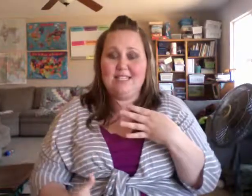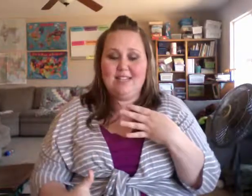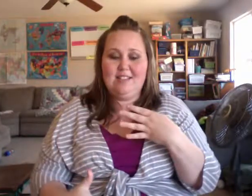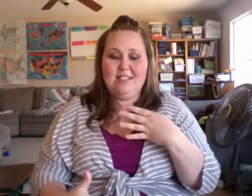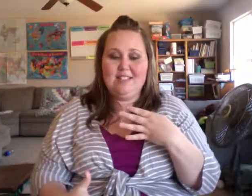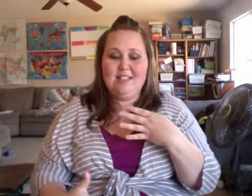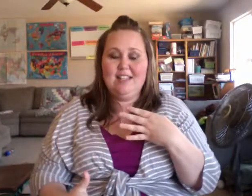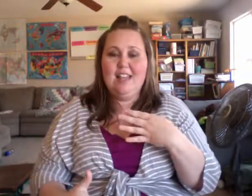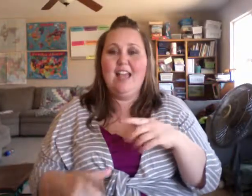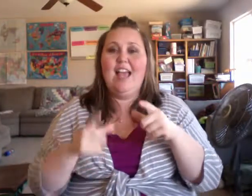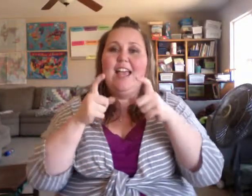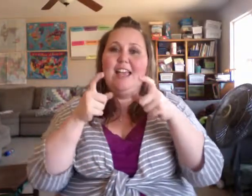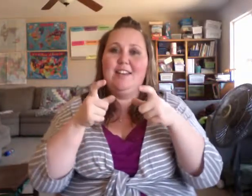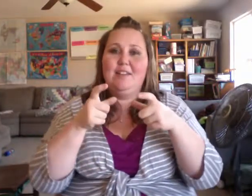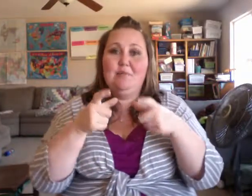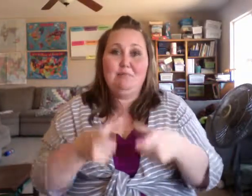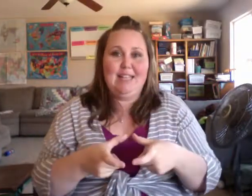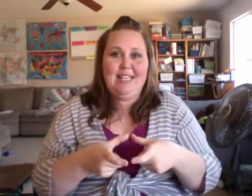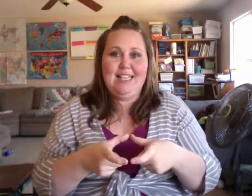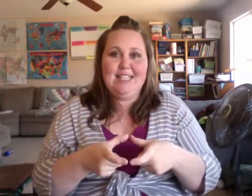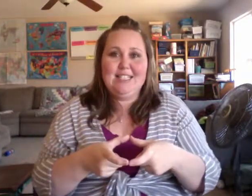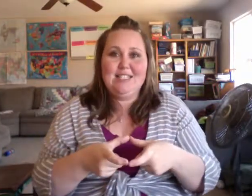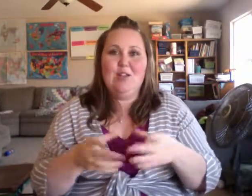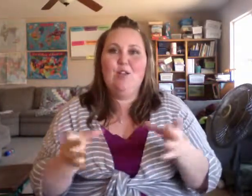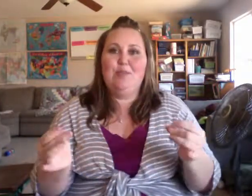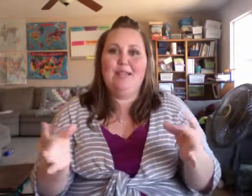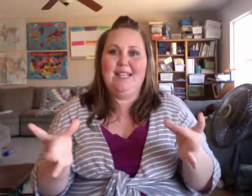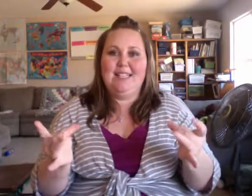cells, and platelets or platelets.